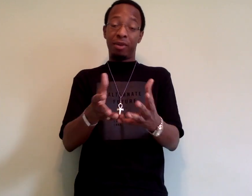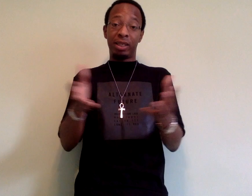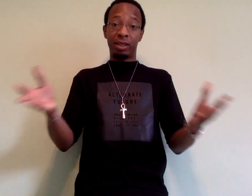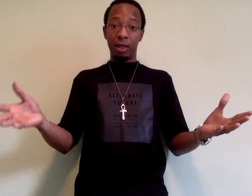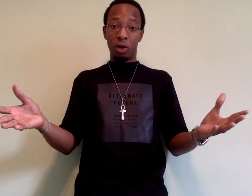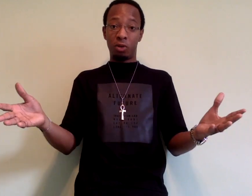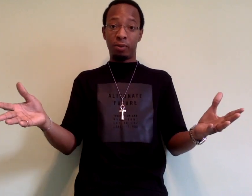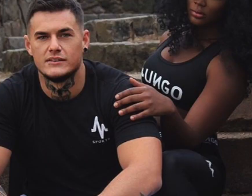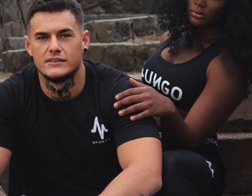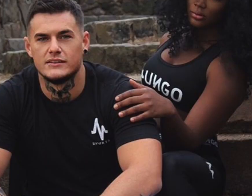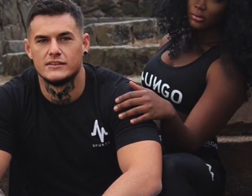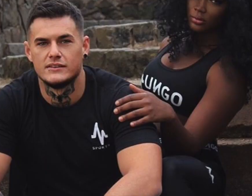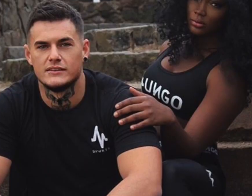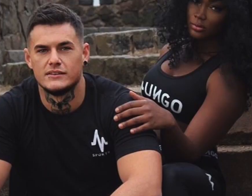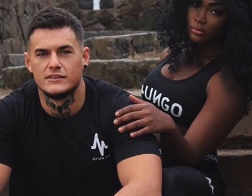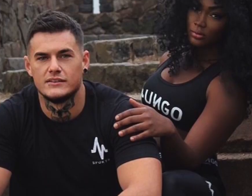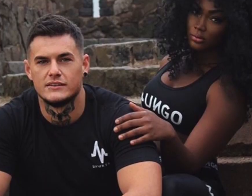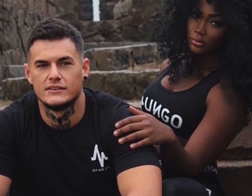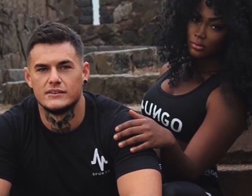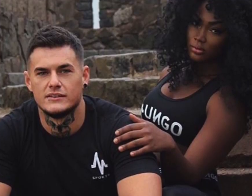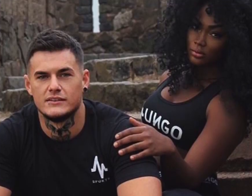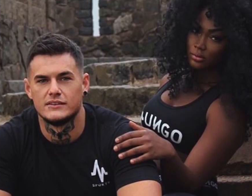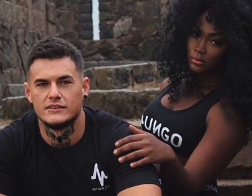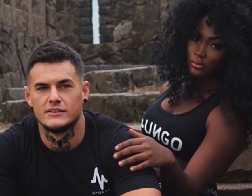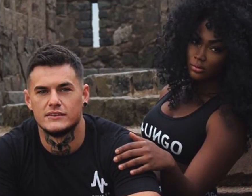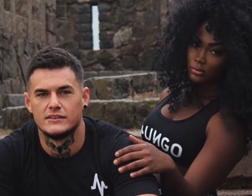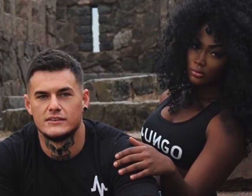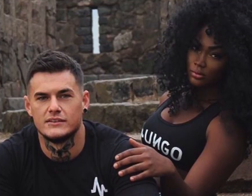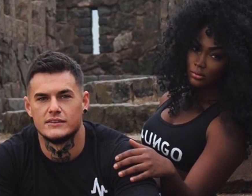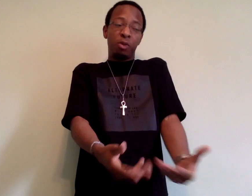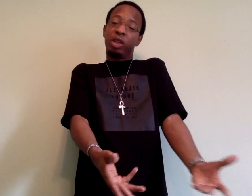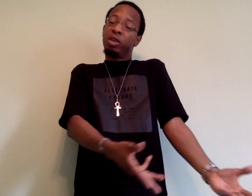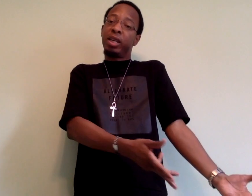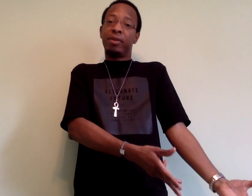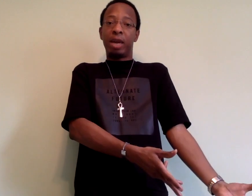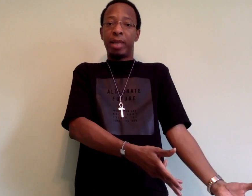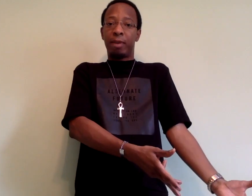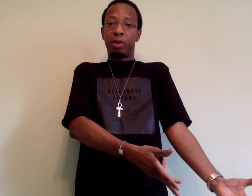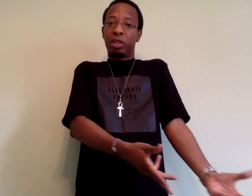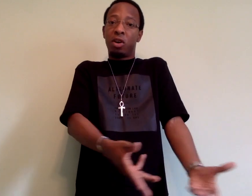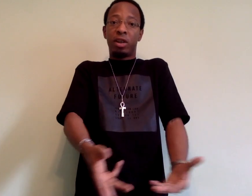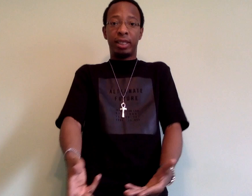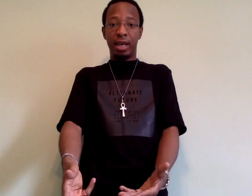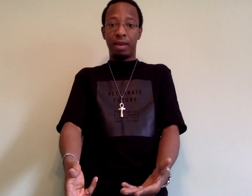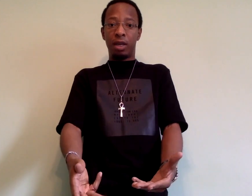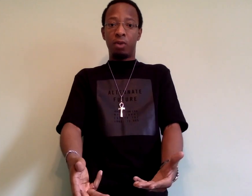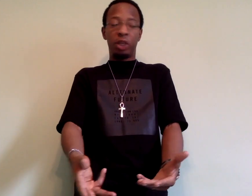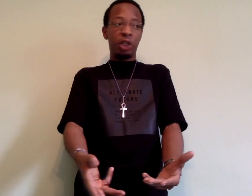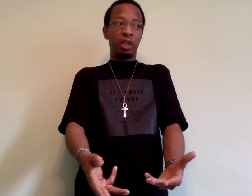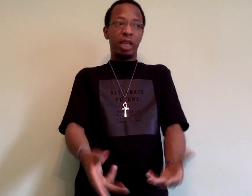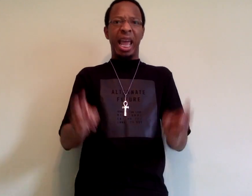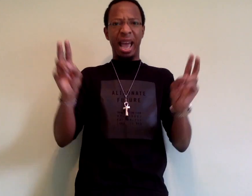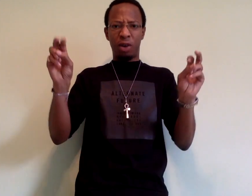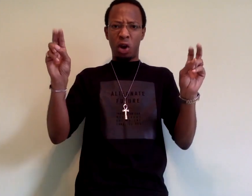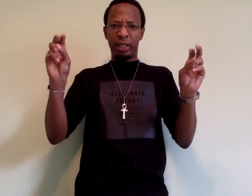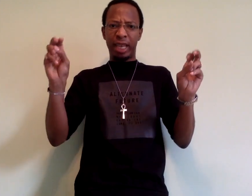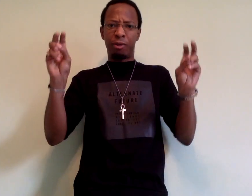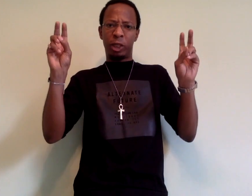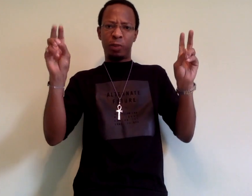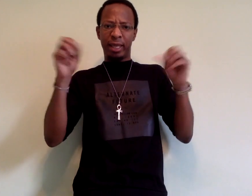reason alone, I think that if a black person falls in love with a white person, we shouldn't give that black person a hard time. We shouldn't have a hard time respecting